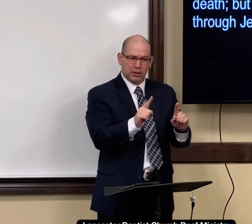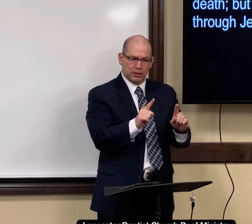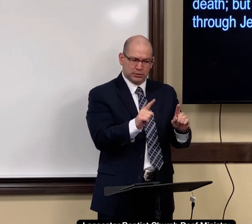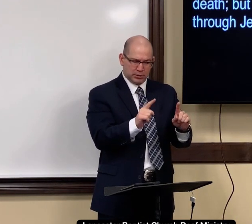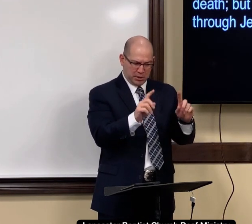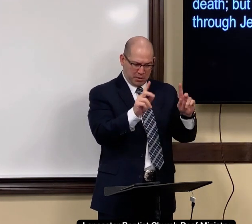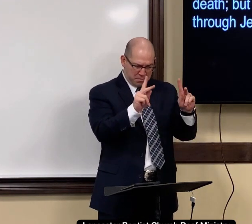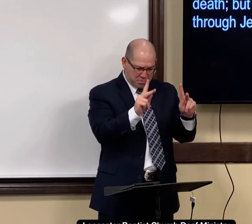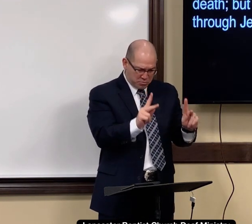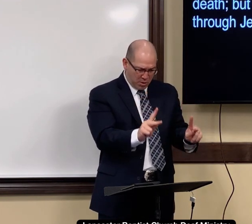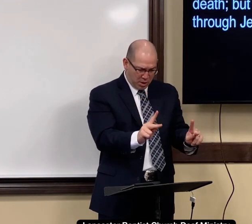But.